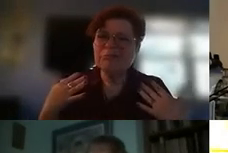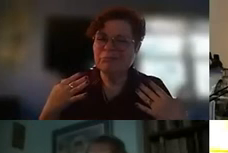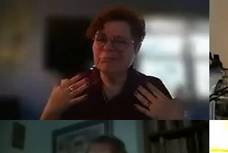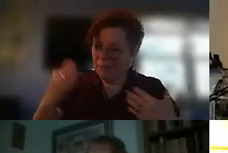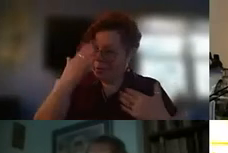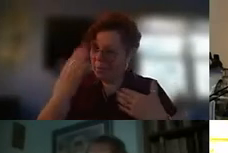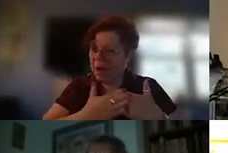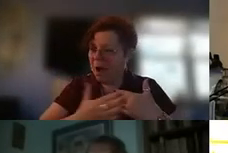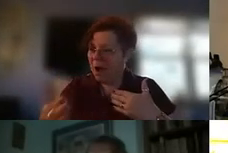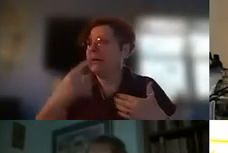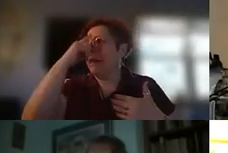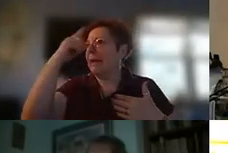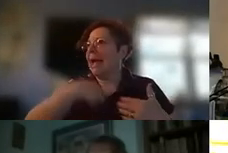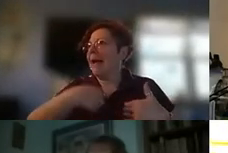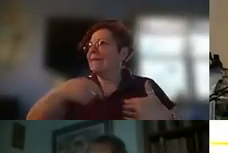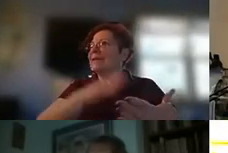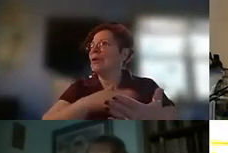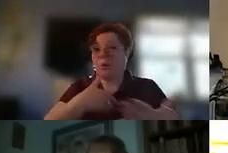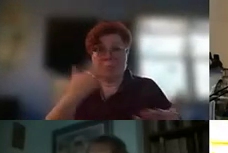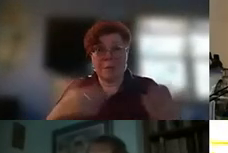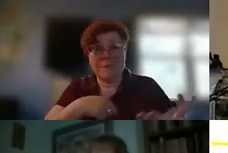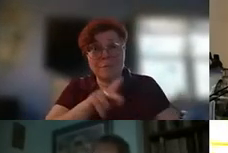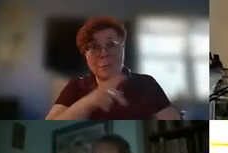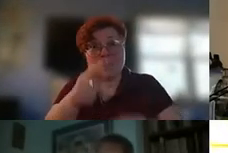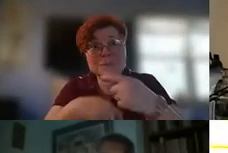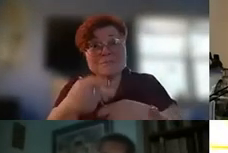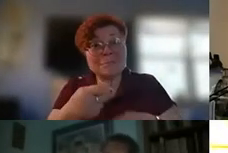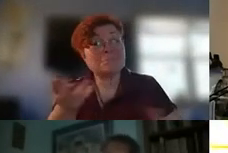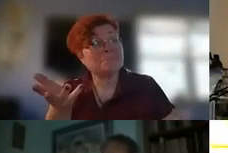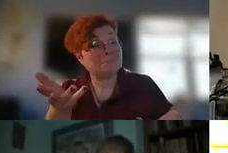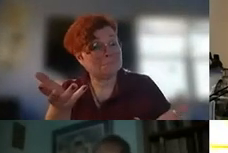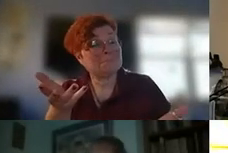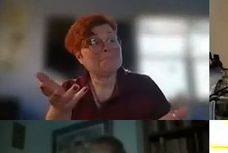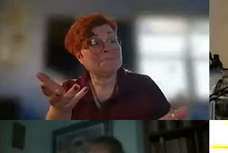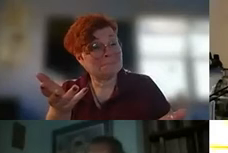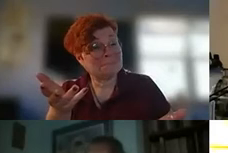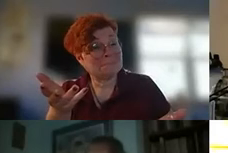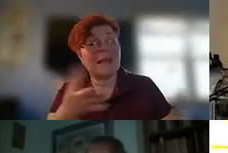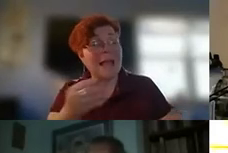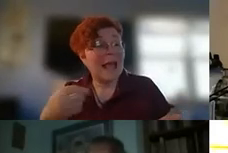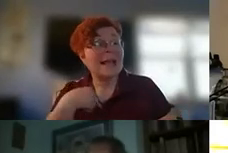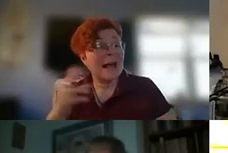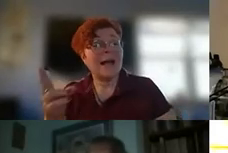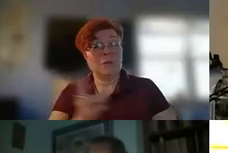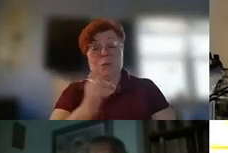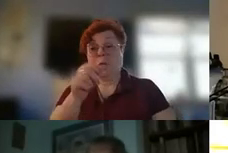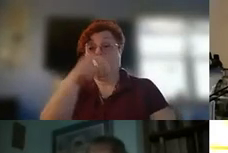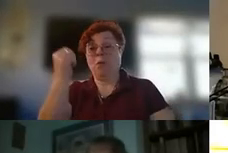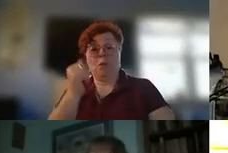won't always think i have a song maybe i have a poem here in there and i have taken other people's poems and put it to music and